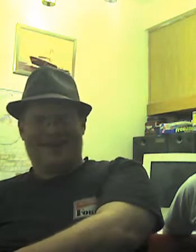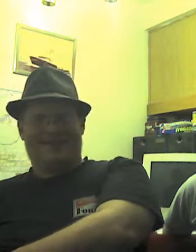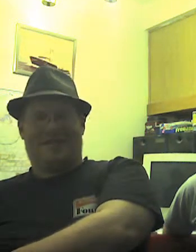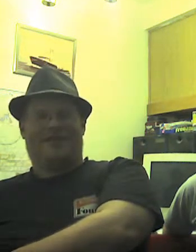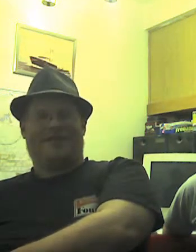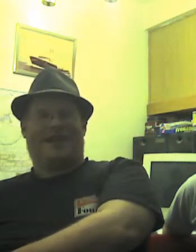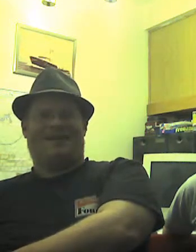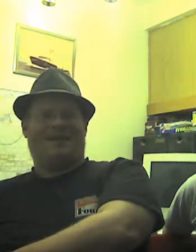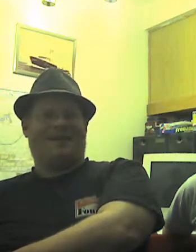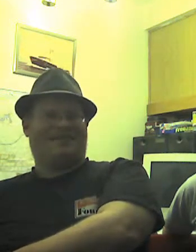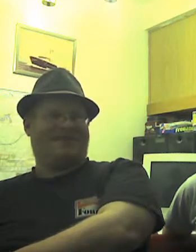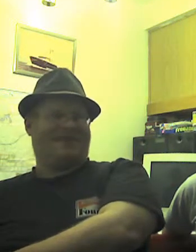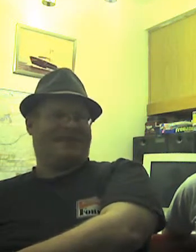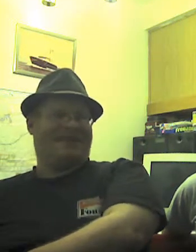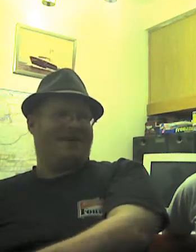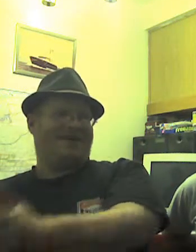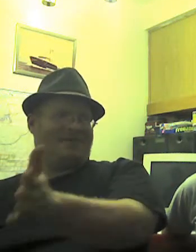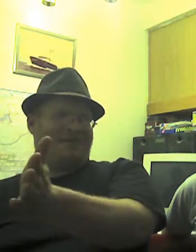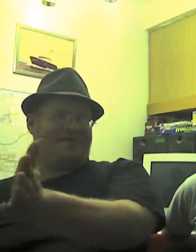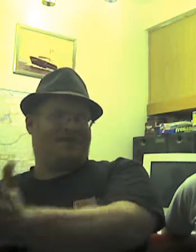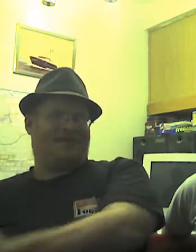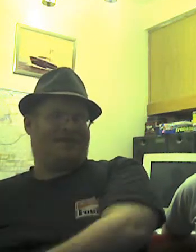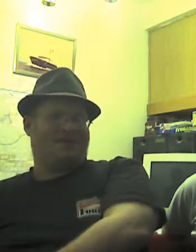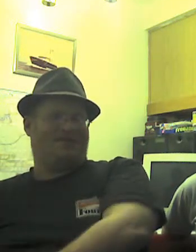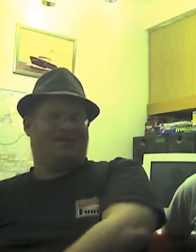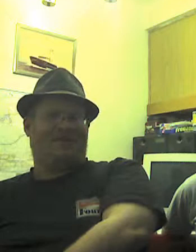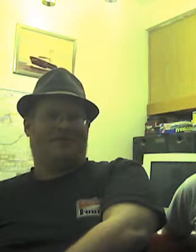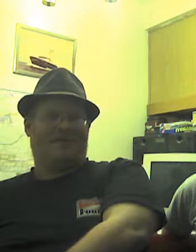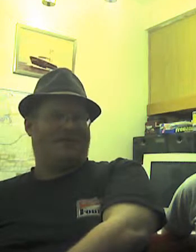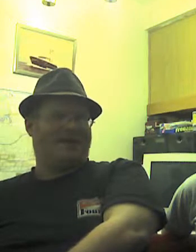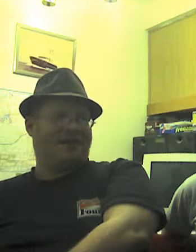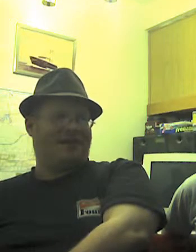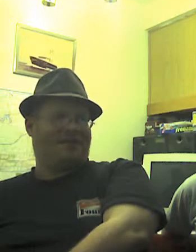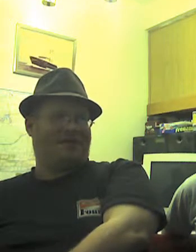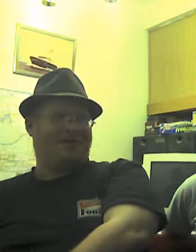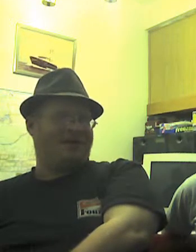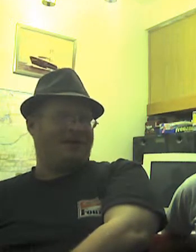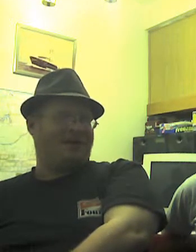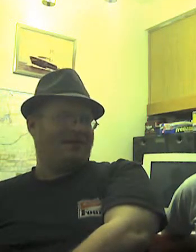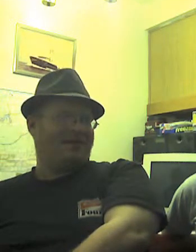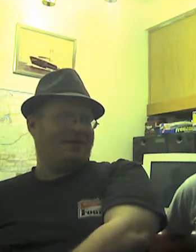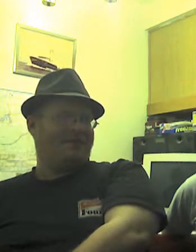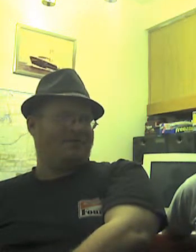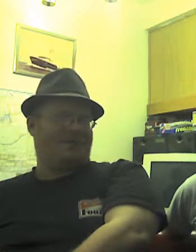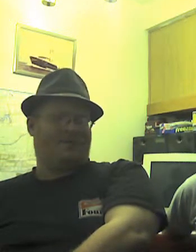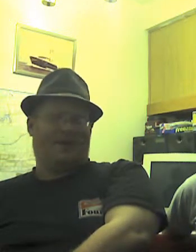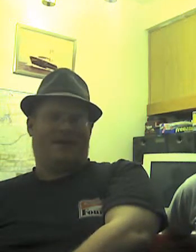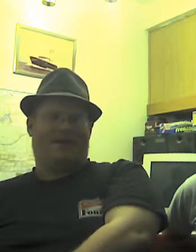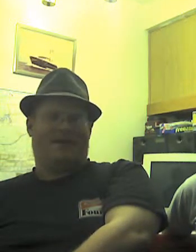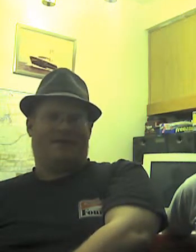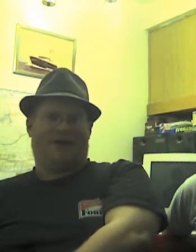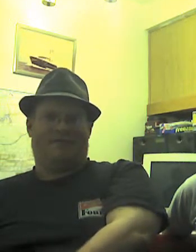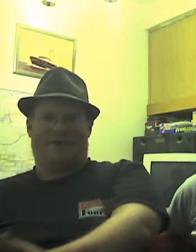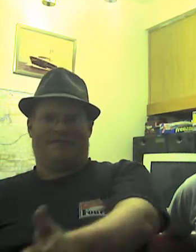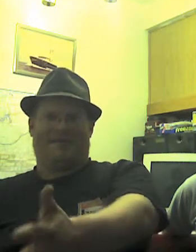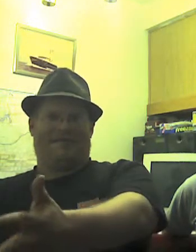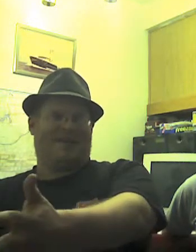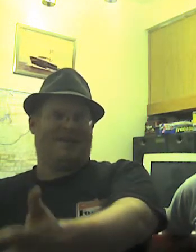So, anyways, uh, suppose this concludes our video. It ended up longer than I thought it was going to be. five minutes, I said,